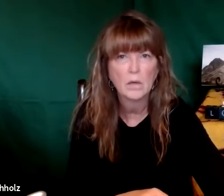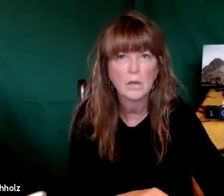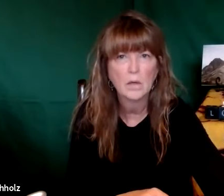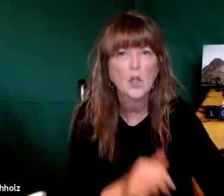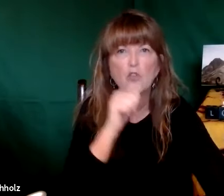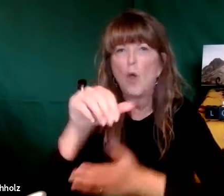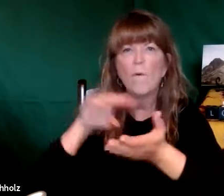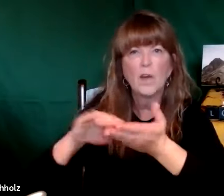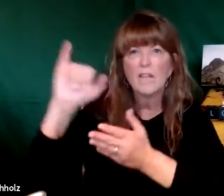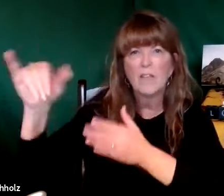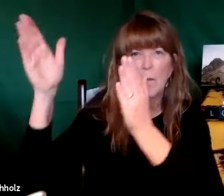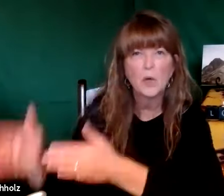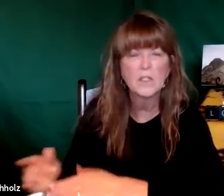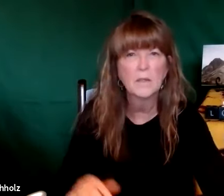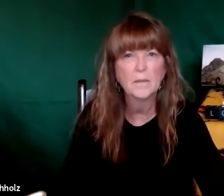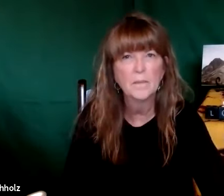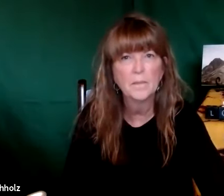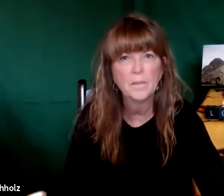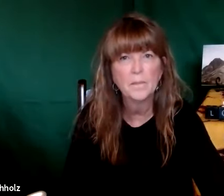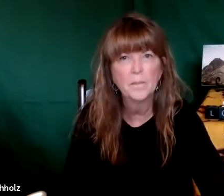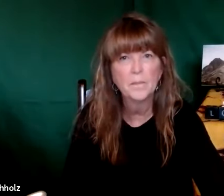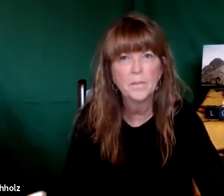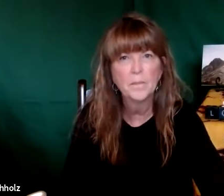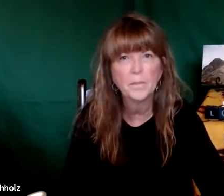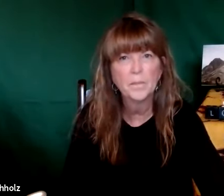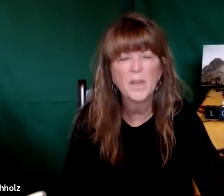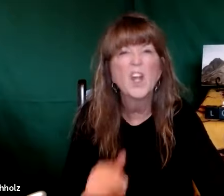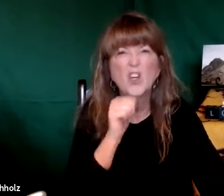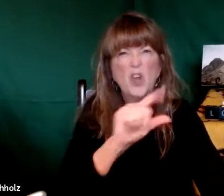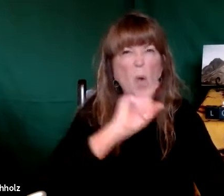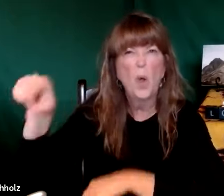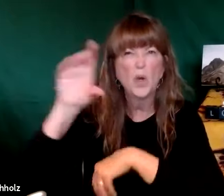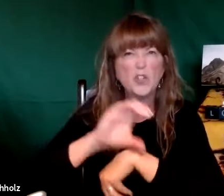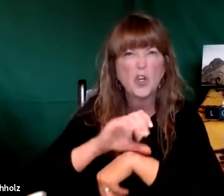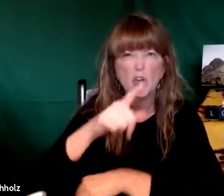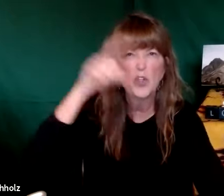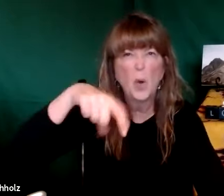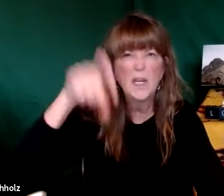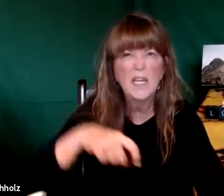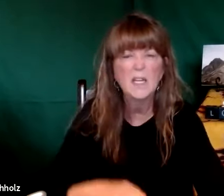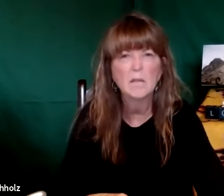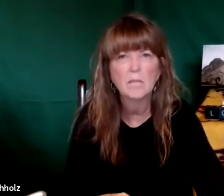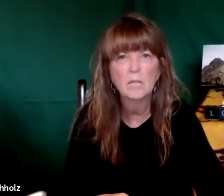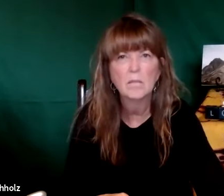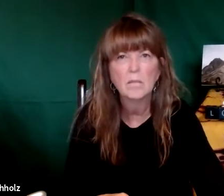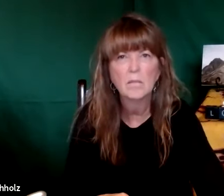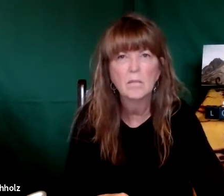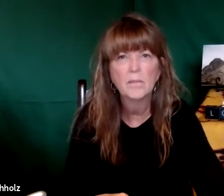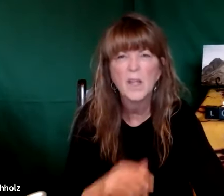but don't look or they will tell you hey look you don't need to forgive that person over there they'll say hey